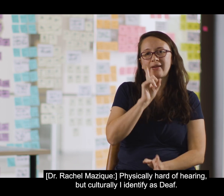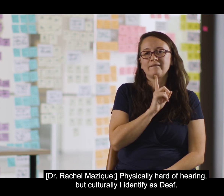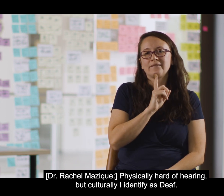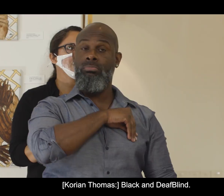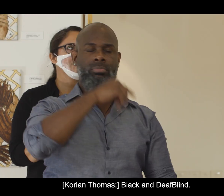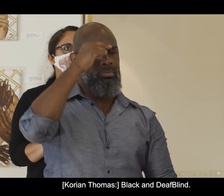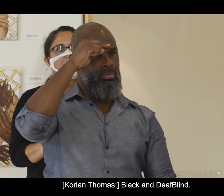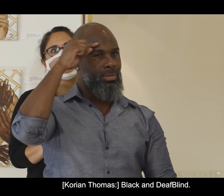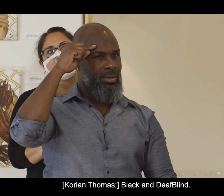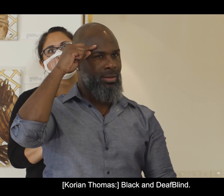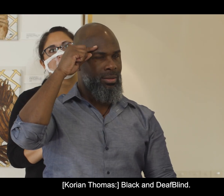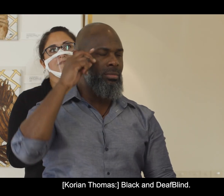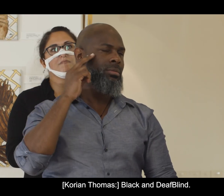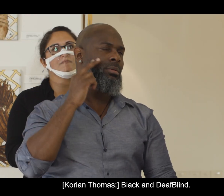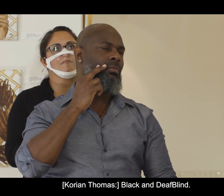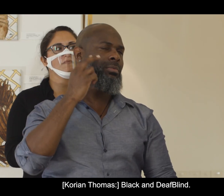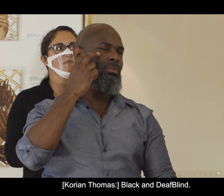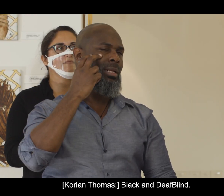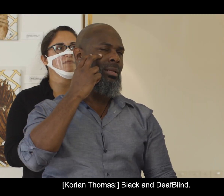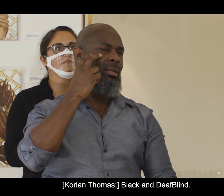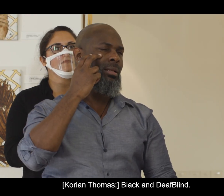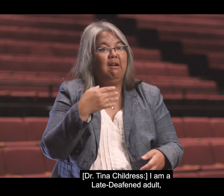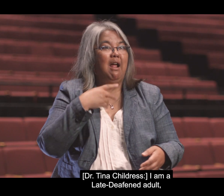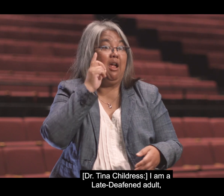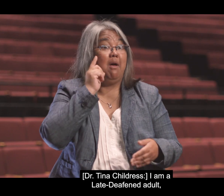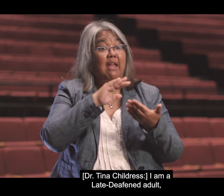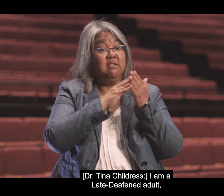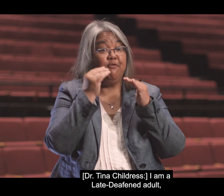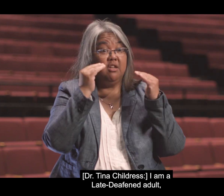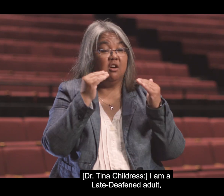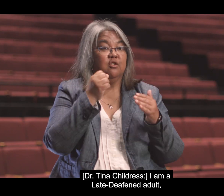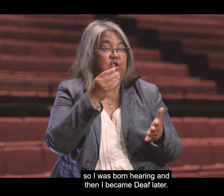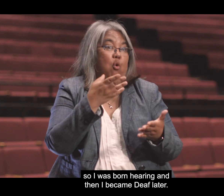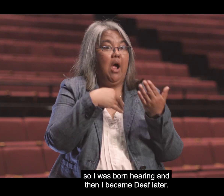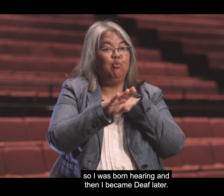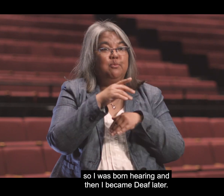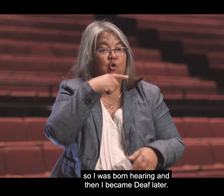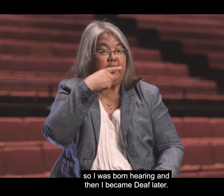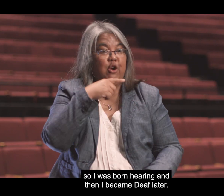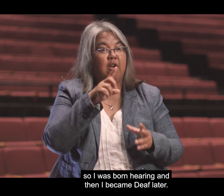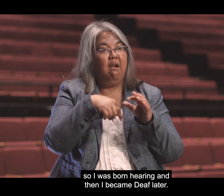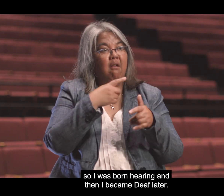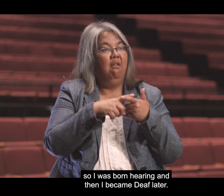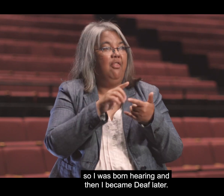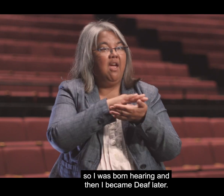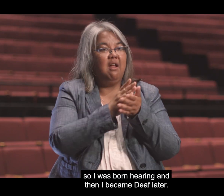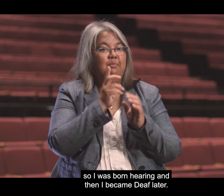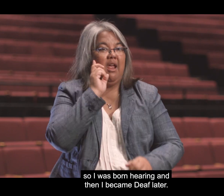deaf. Black and deafblind. I am a late deafened adult, so I was born hearing, and then I became